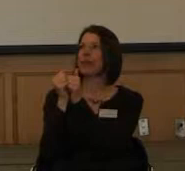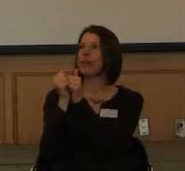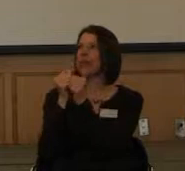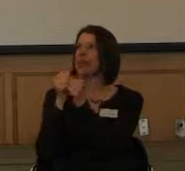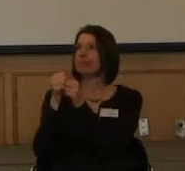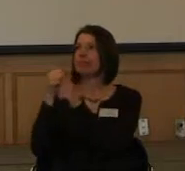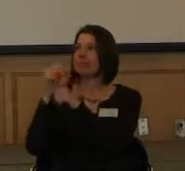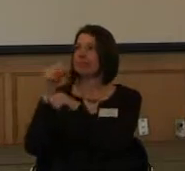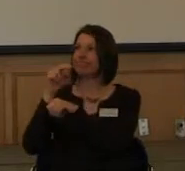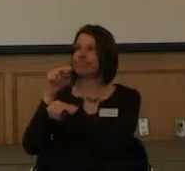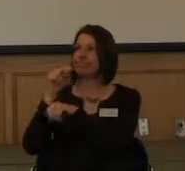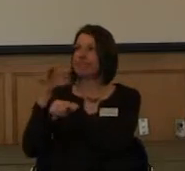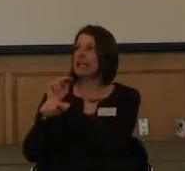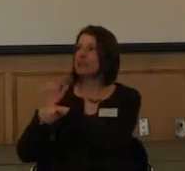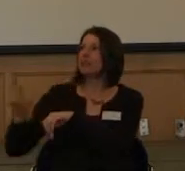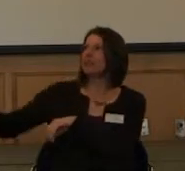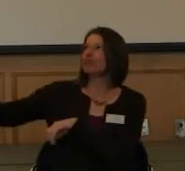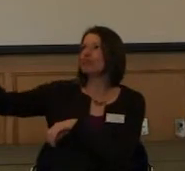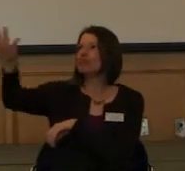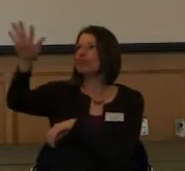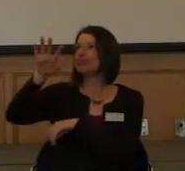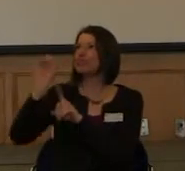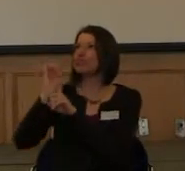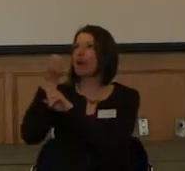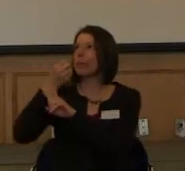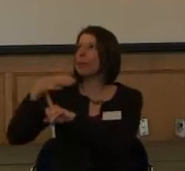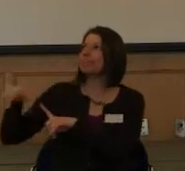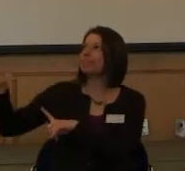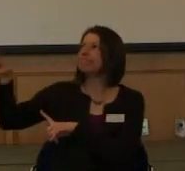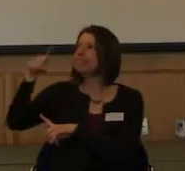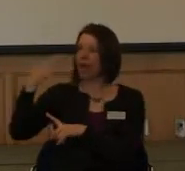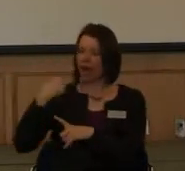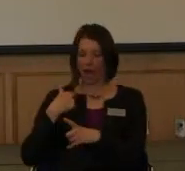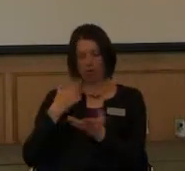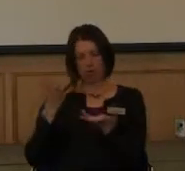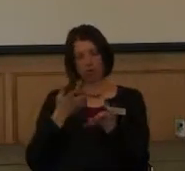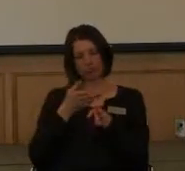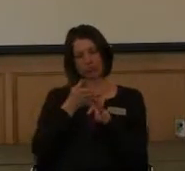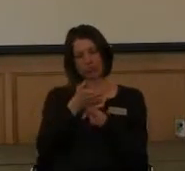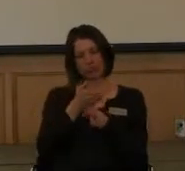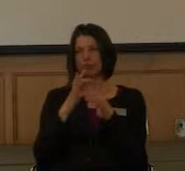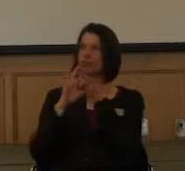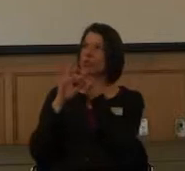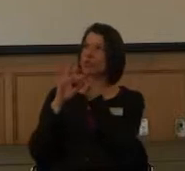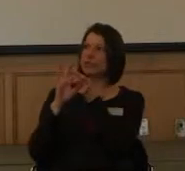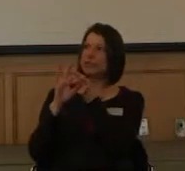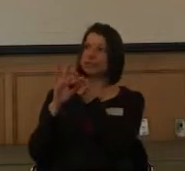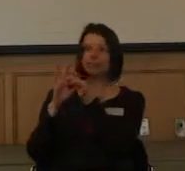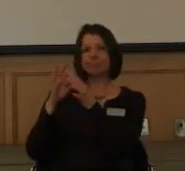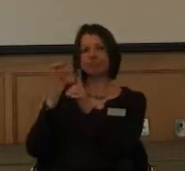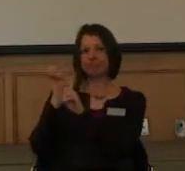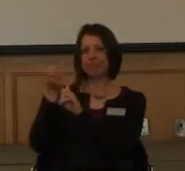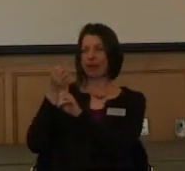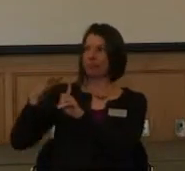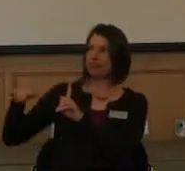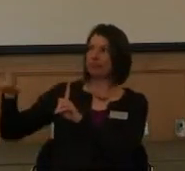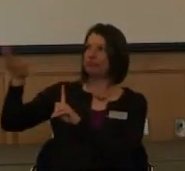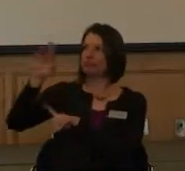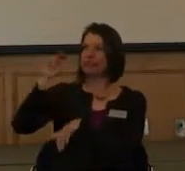And I wanted to do something in relation to that. So when I got to college